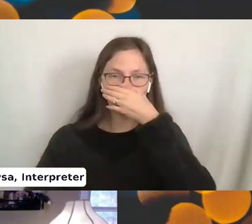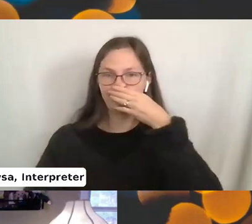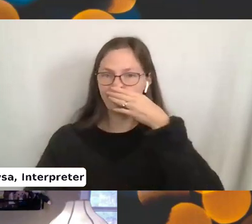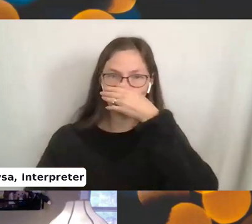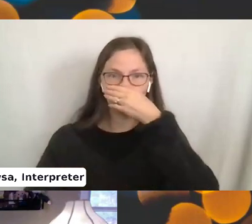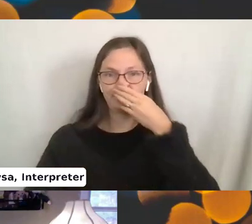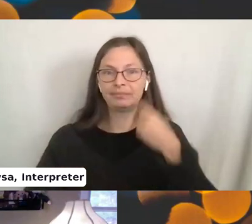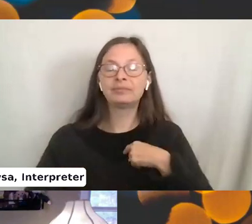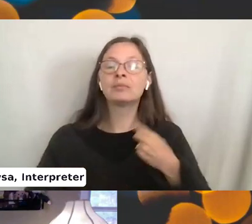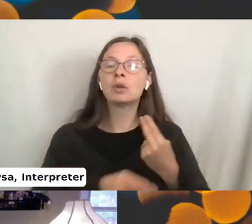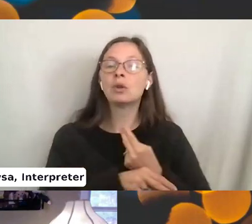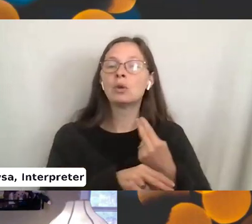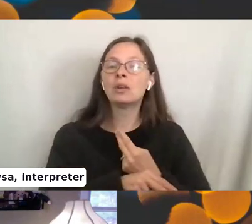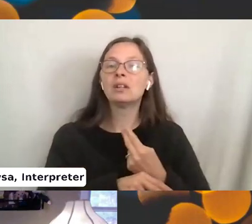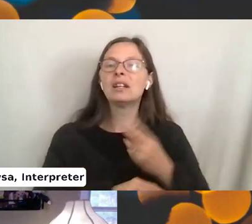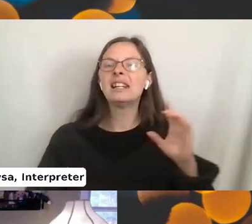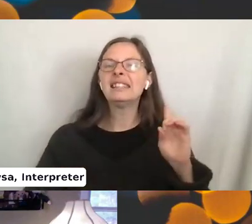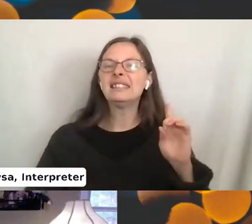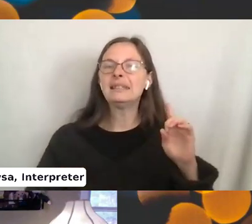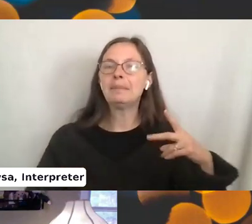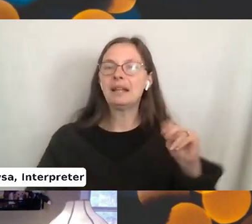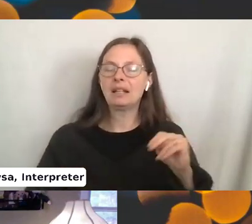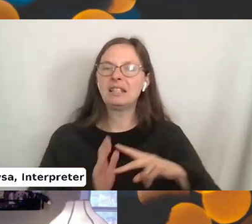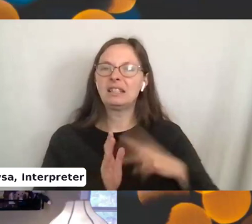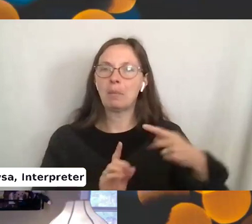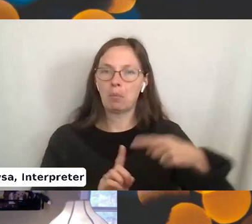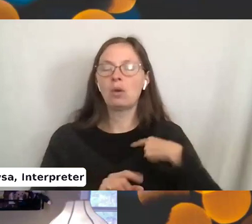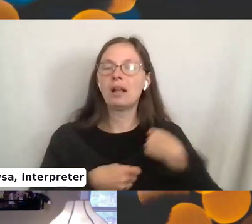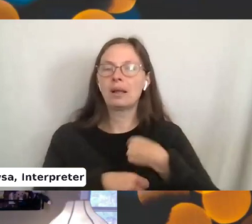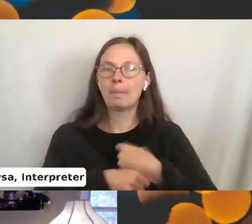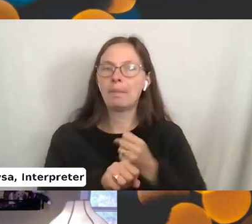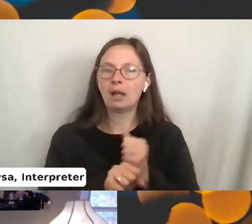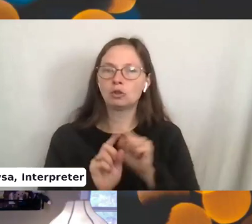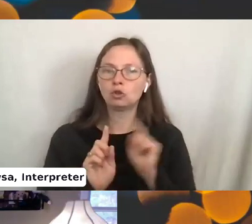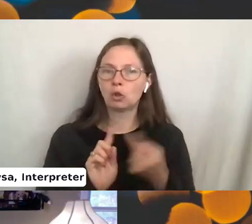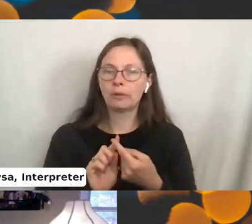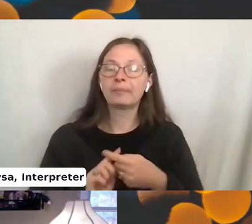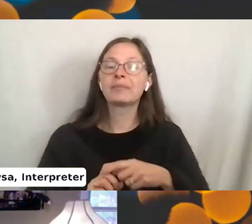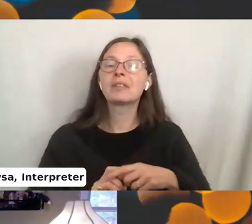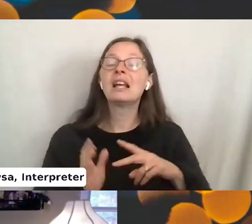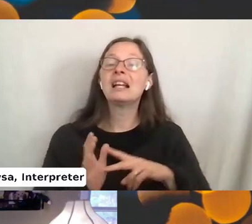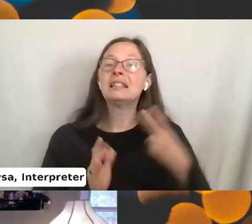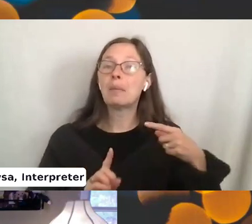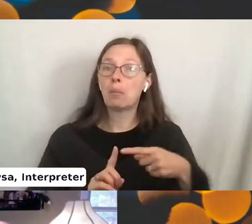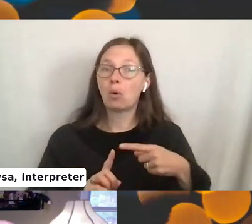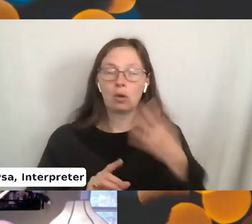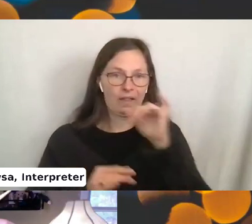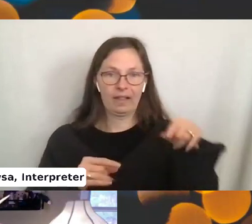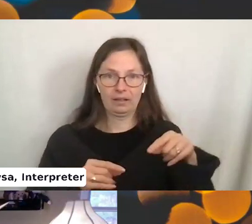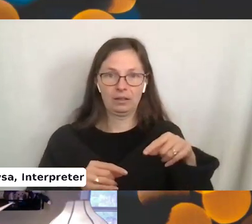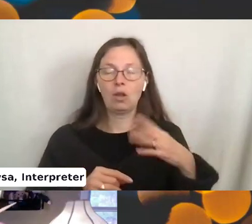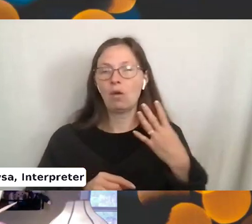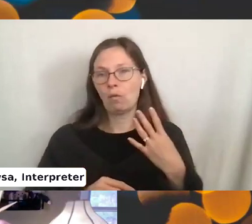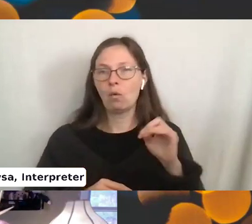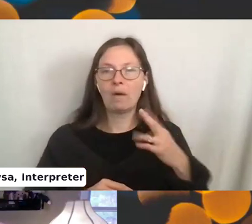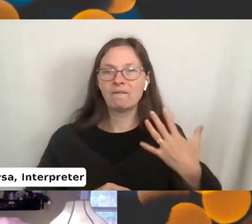Um, I use double pointed needles so I can make a circle. So double pointed needles look like this. There's four or five